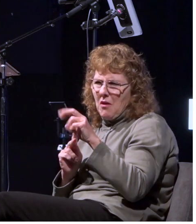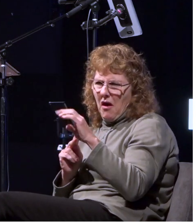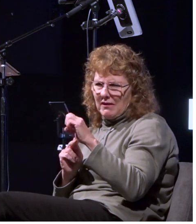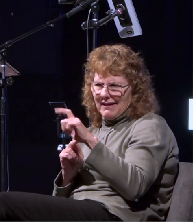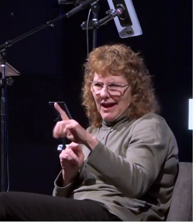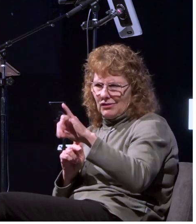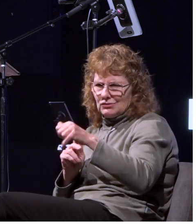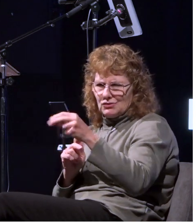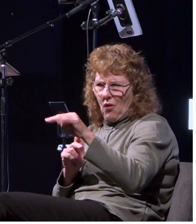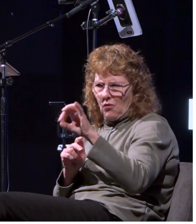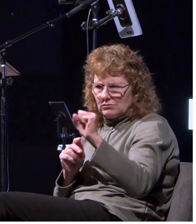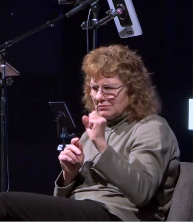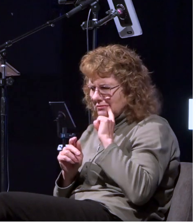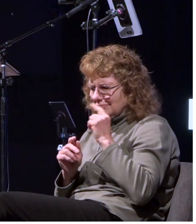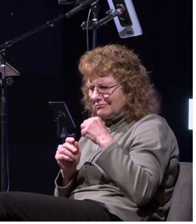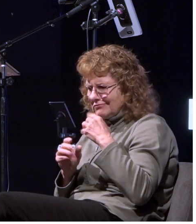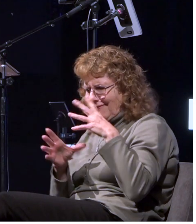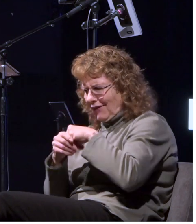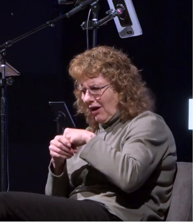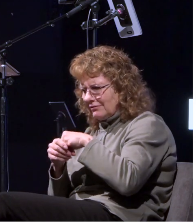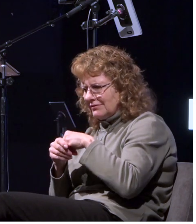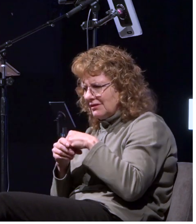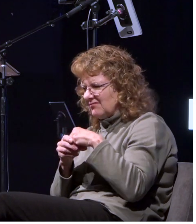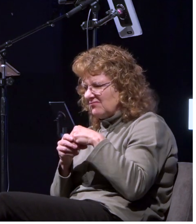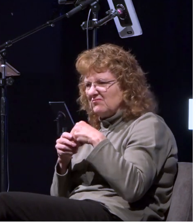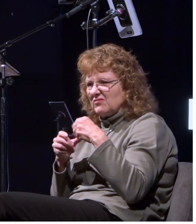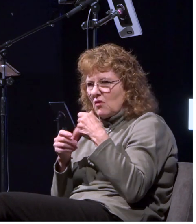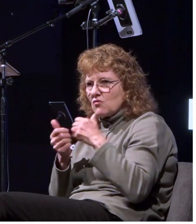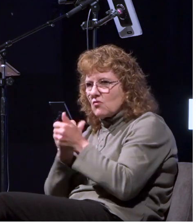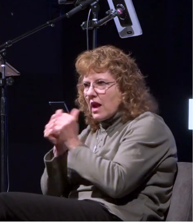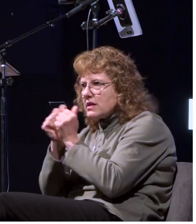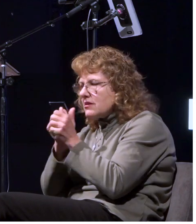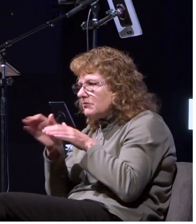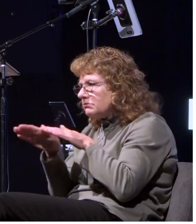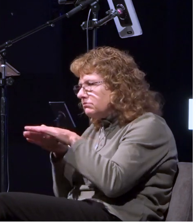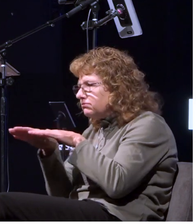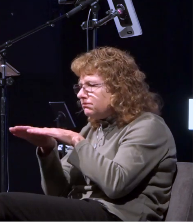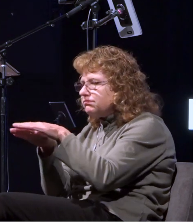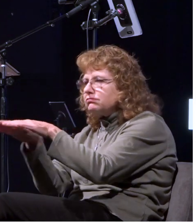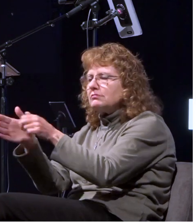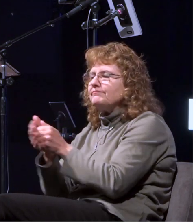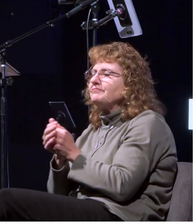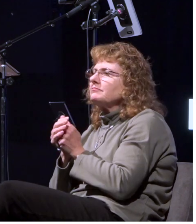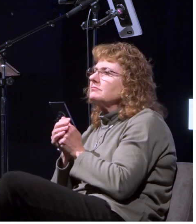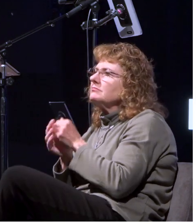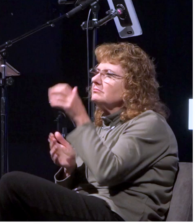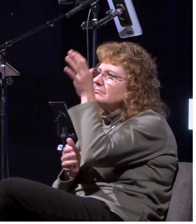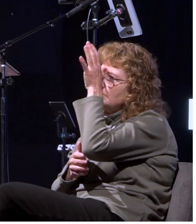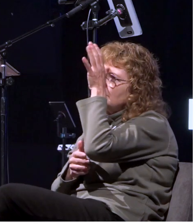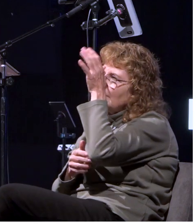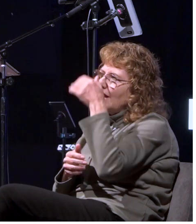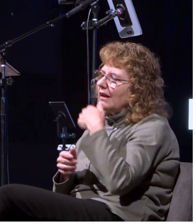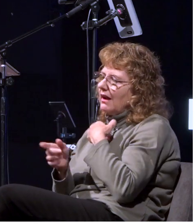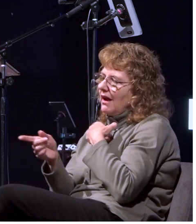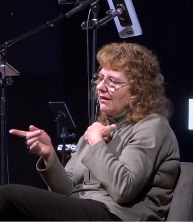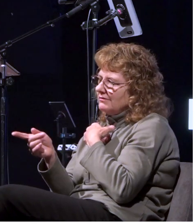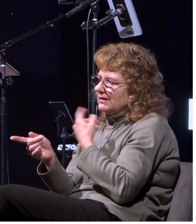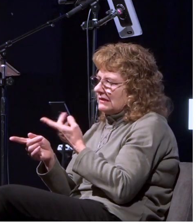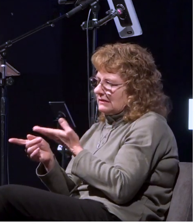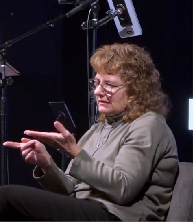racing in the baja and stuff like that and it was cool but my dad had this this product that was in his office he had all these products